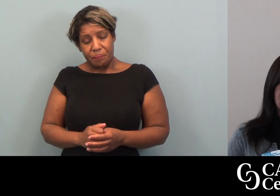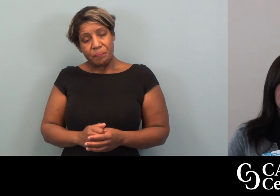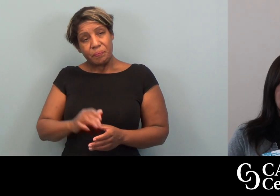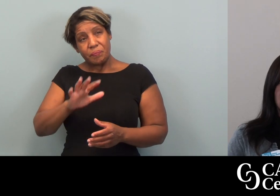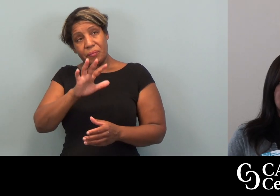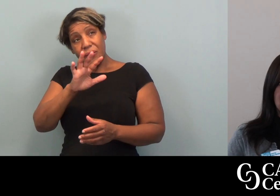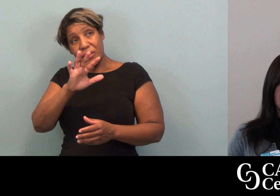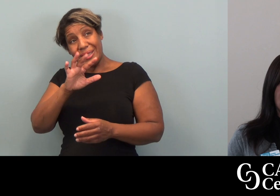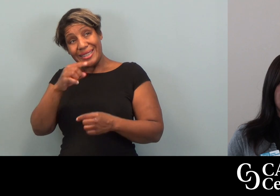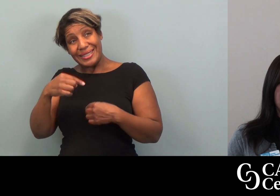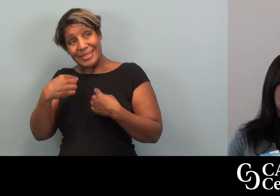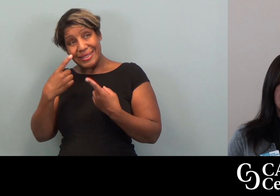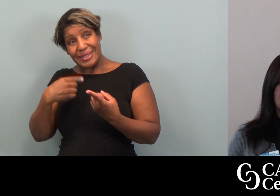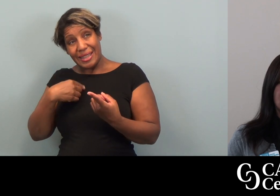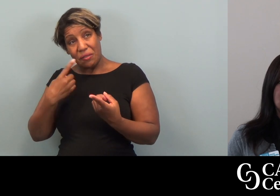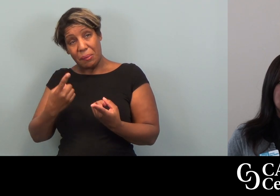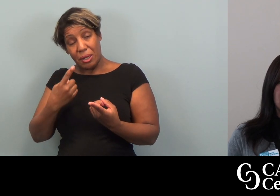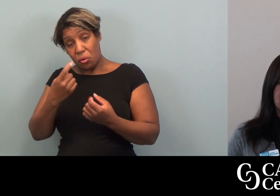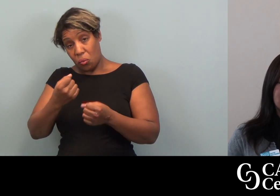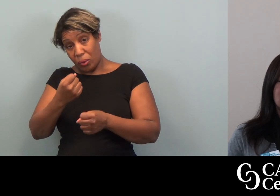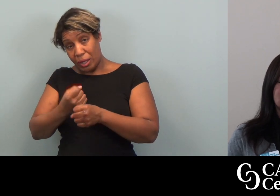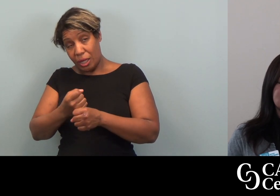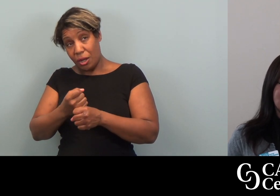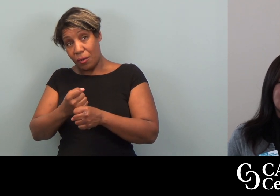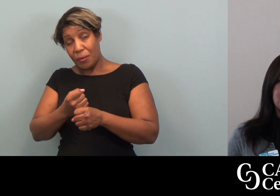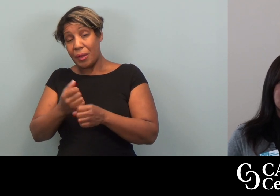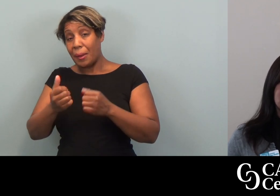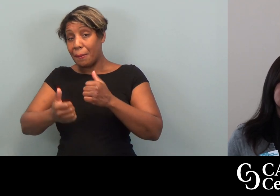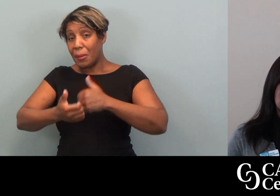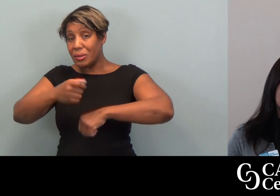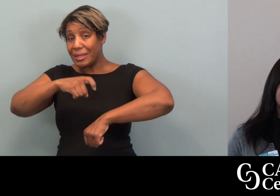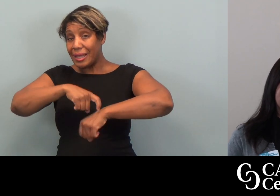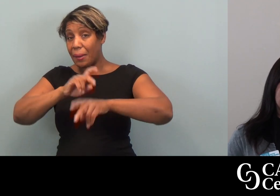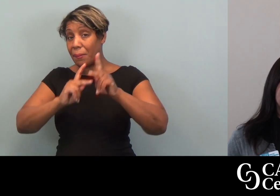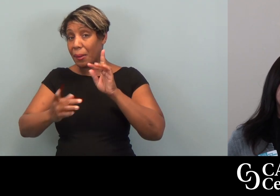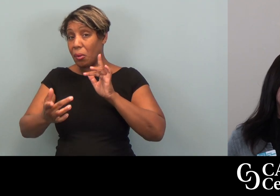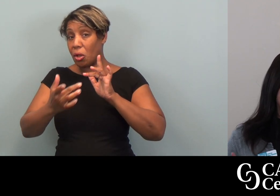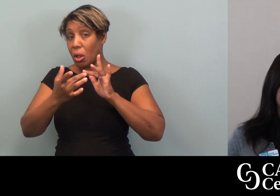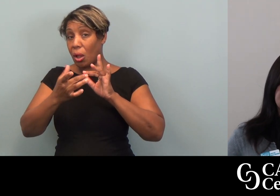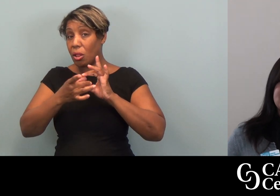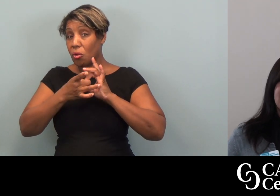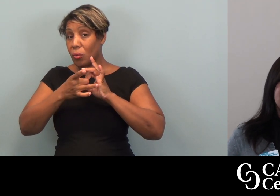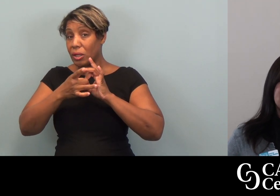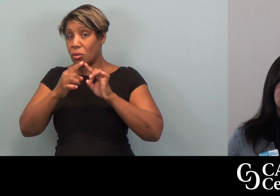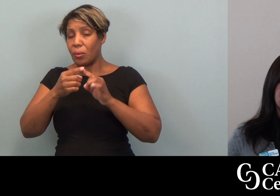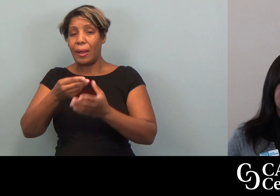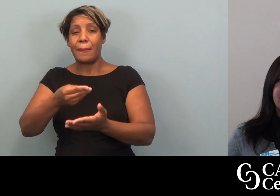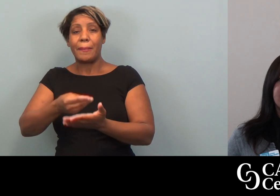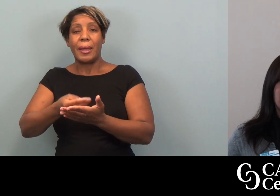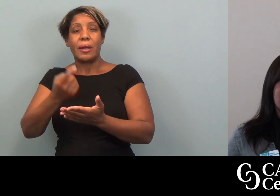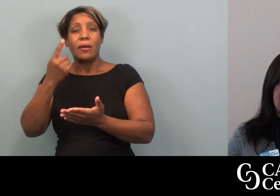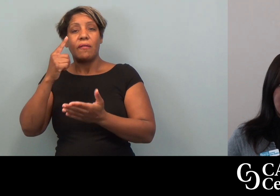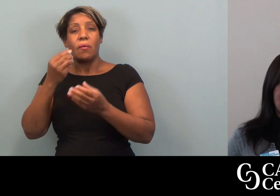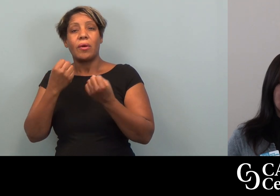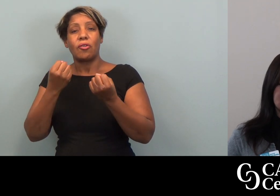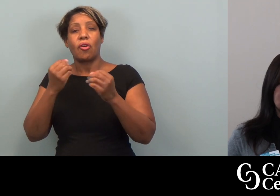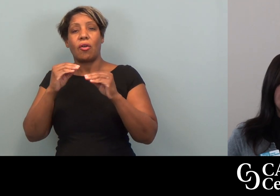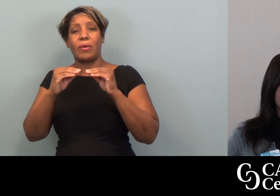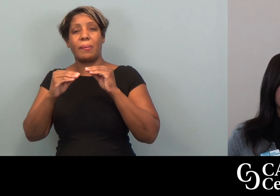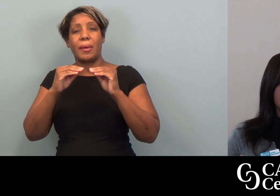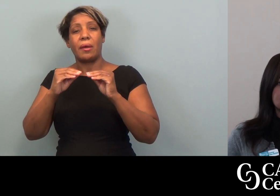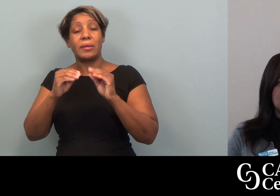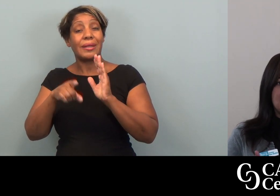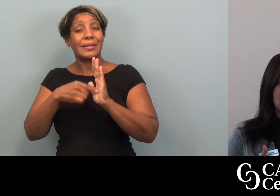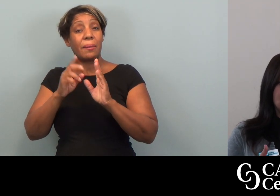In about the year that I've been here, one of the calls I get most often are, do you just have money for repairs?